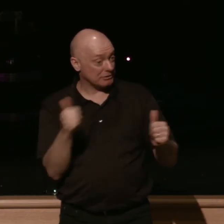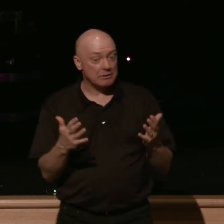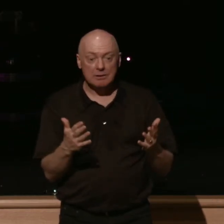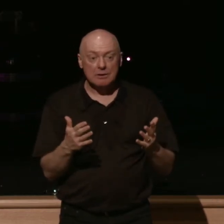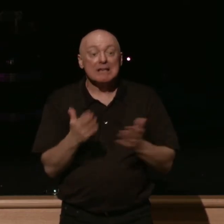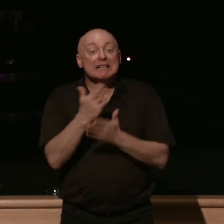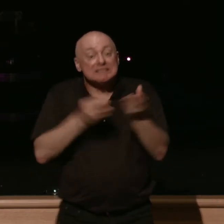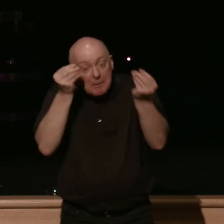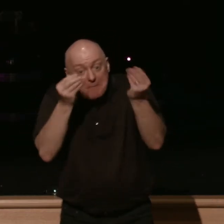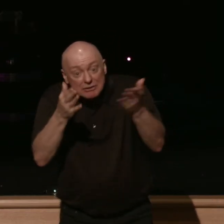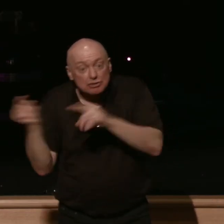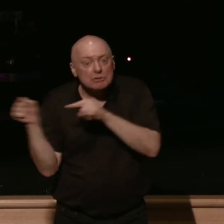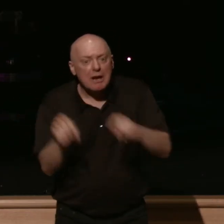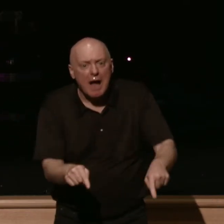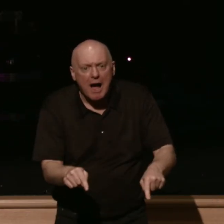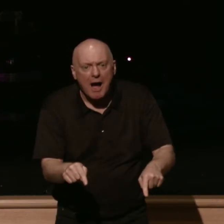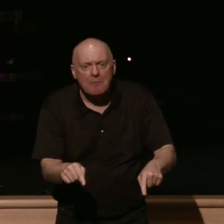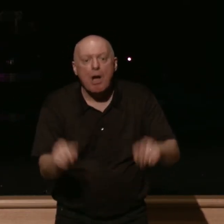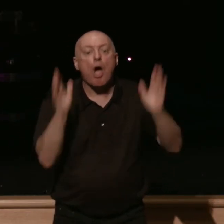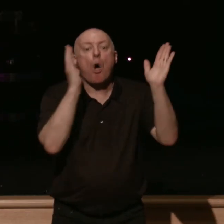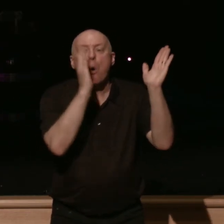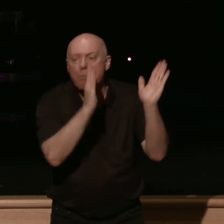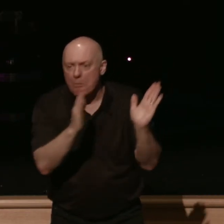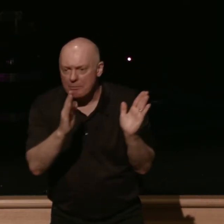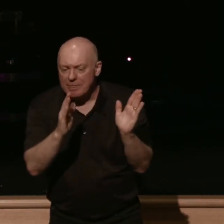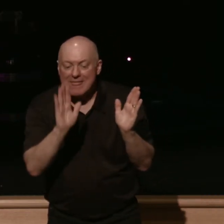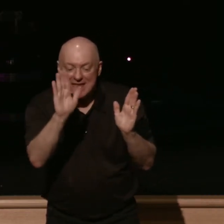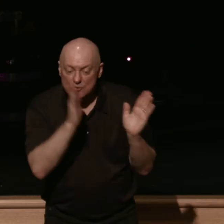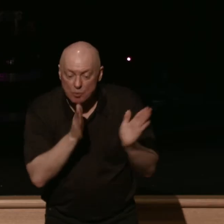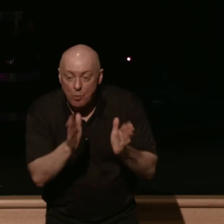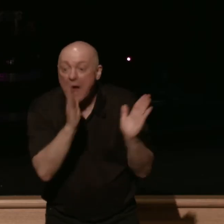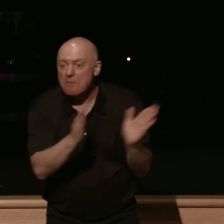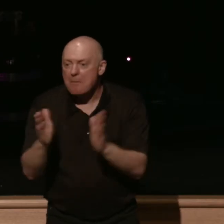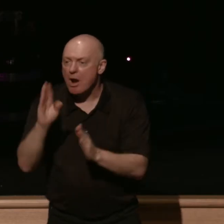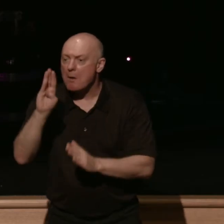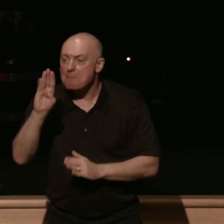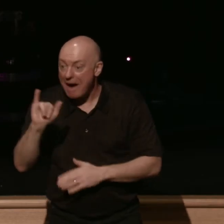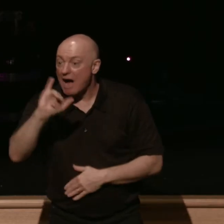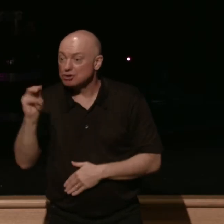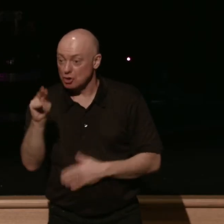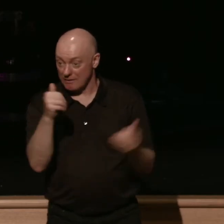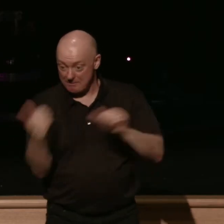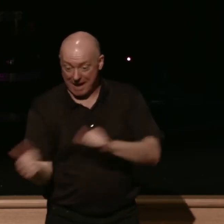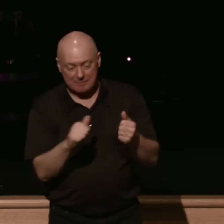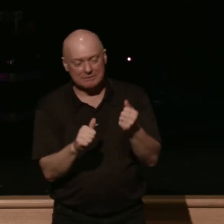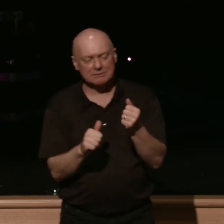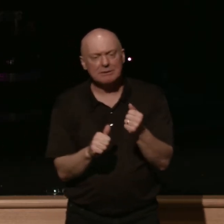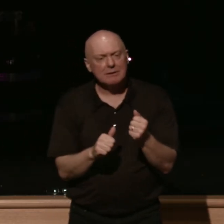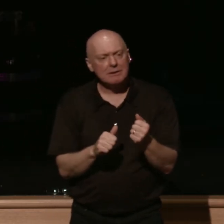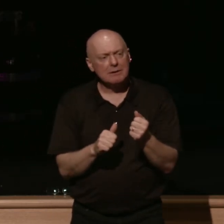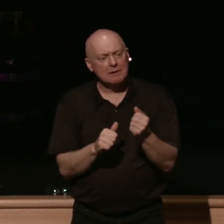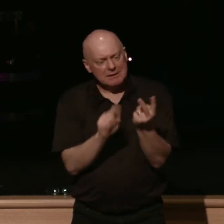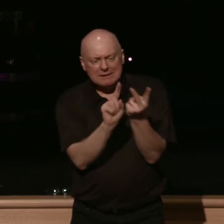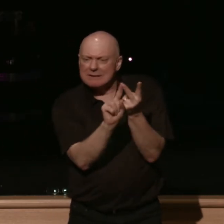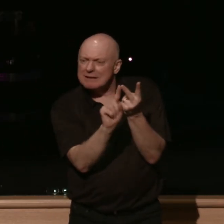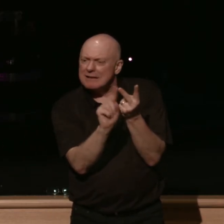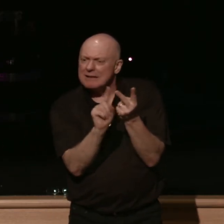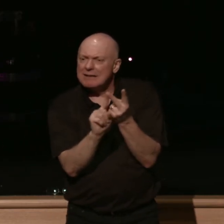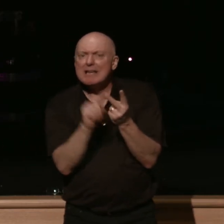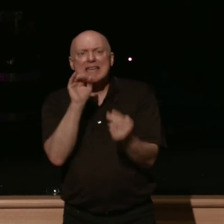messengers coming that will be prepared his way will be prepared by john the baptist second his presence causes people to not be able